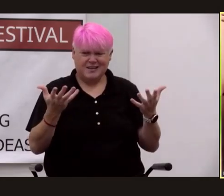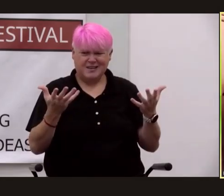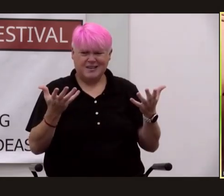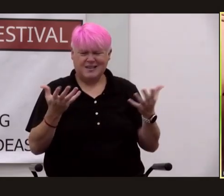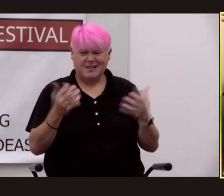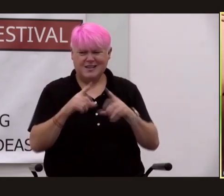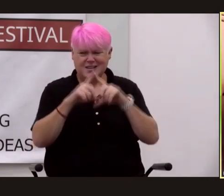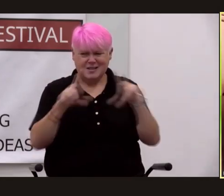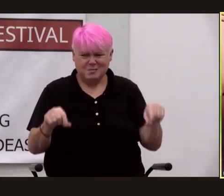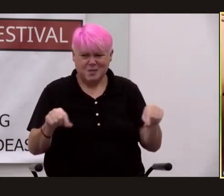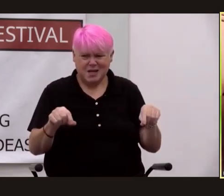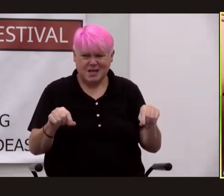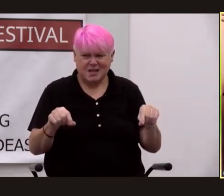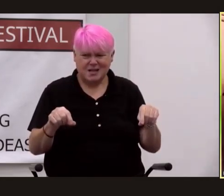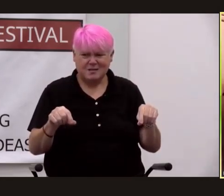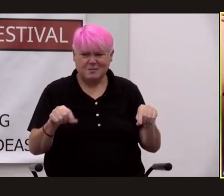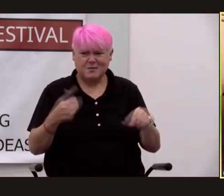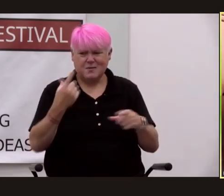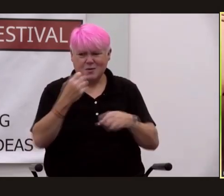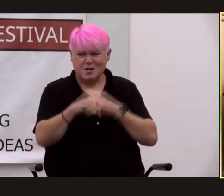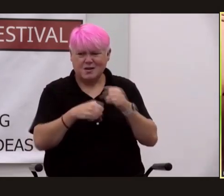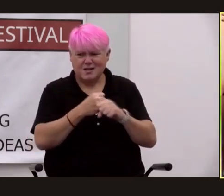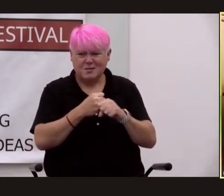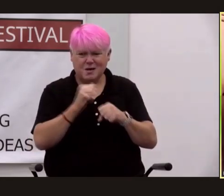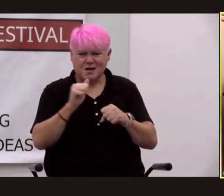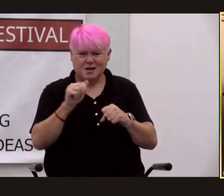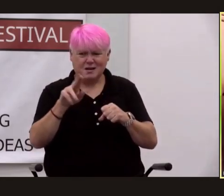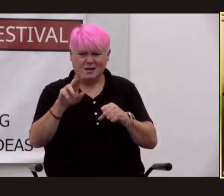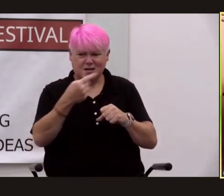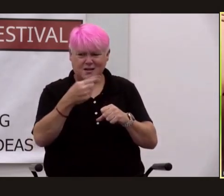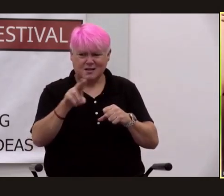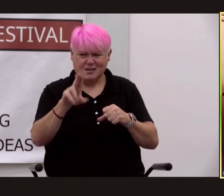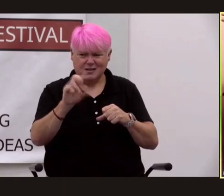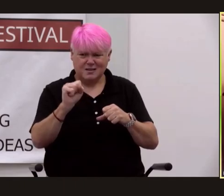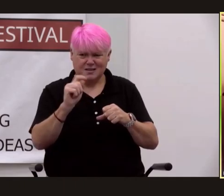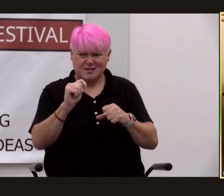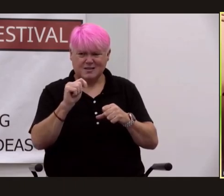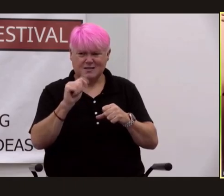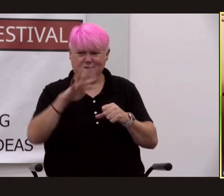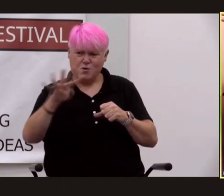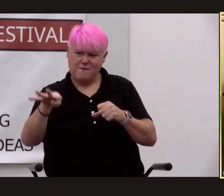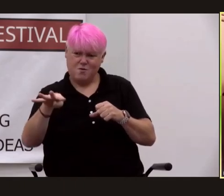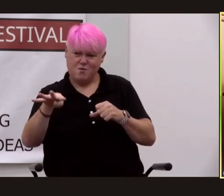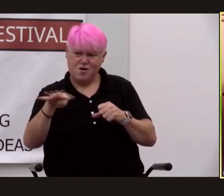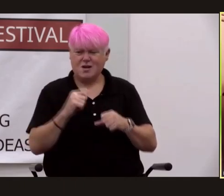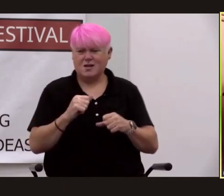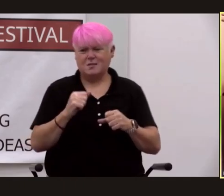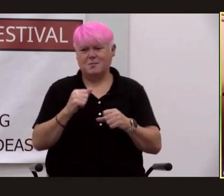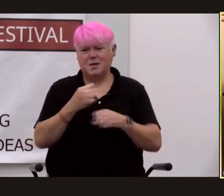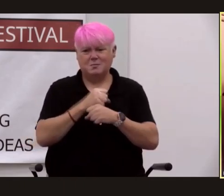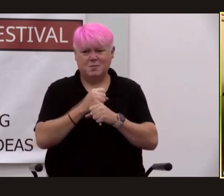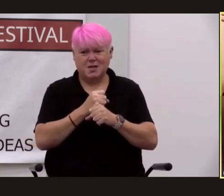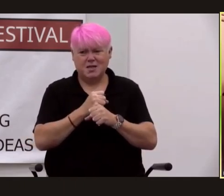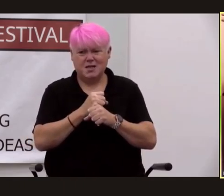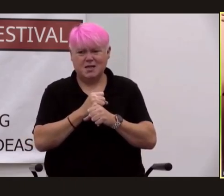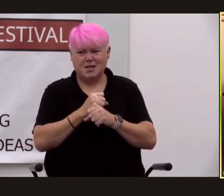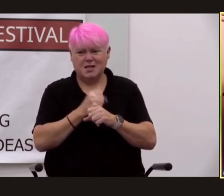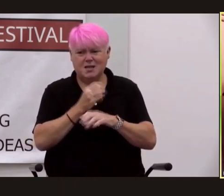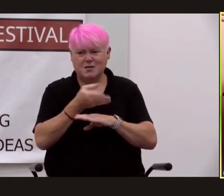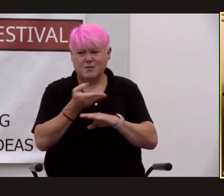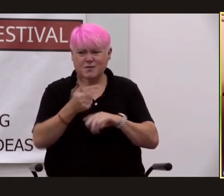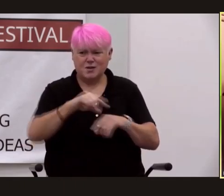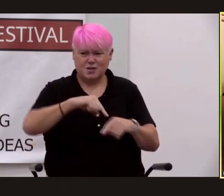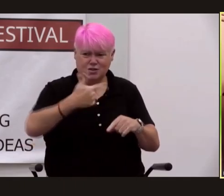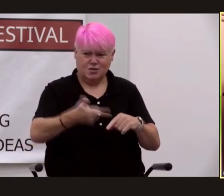had been for a year by august since august of 44 had been making overtures to surrender